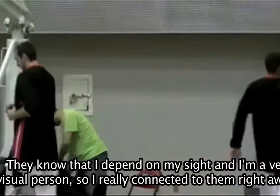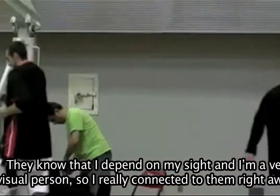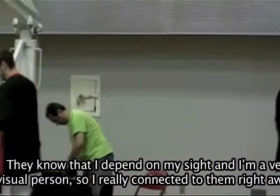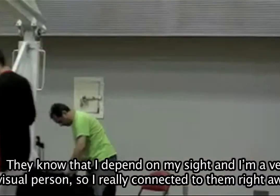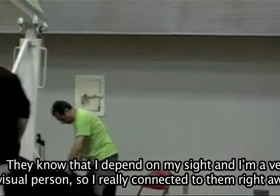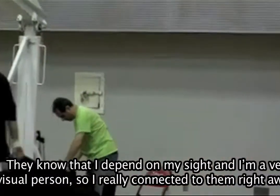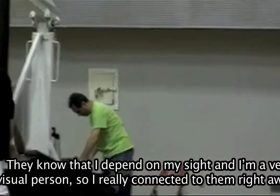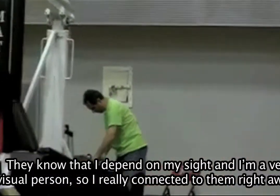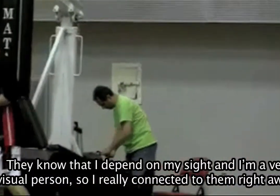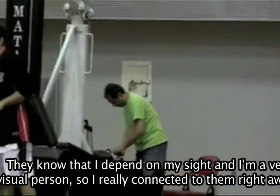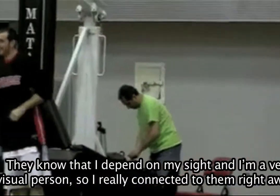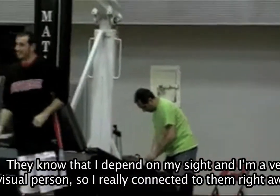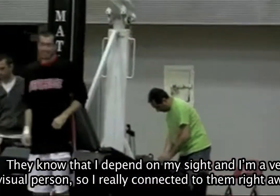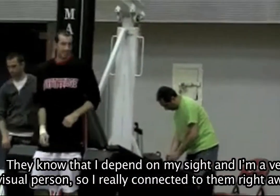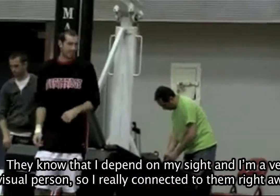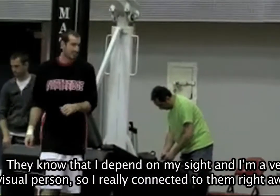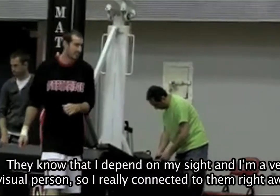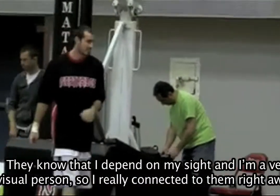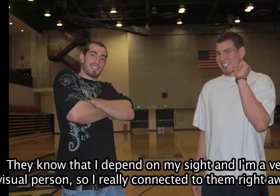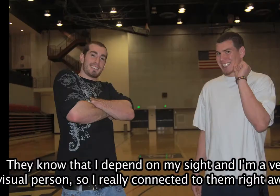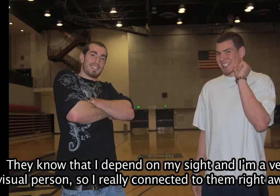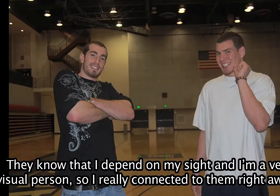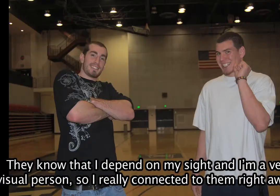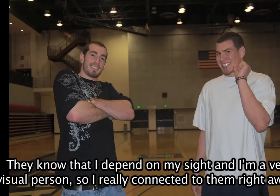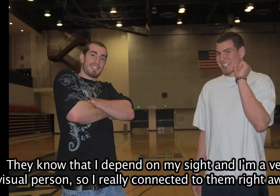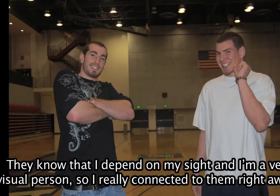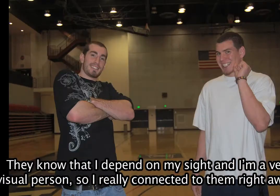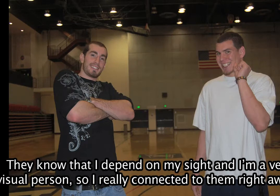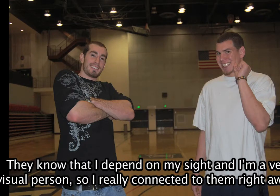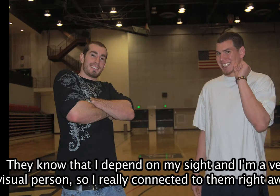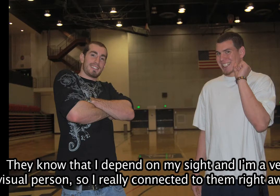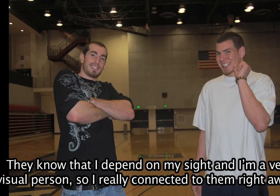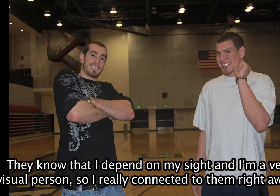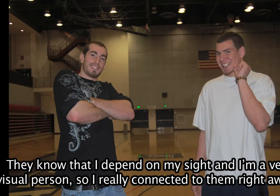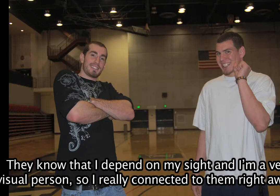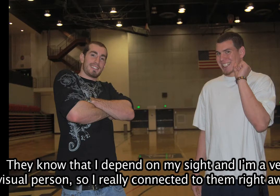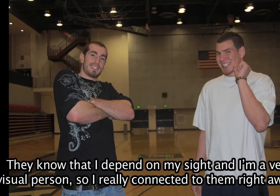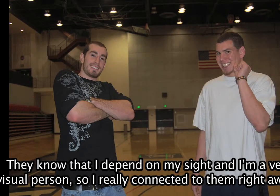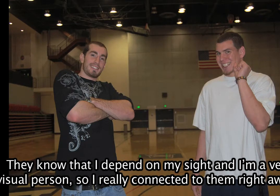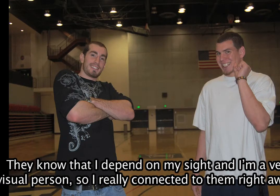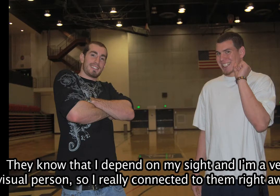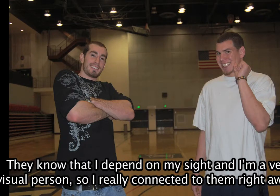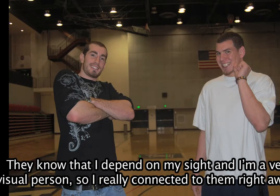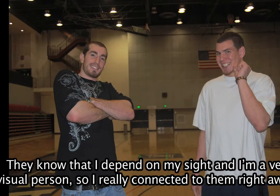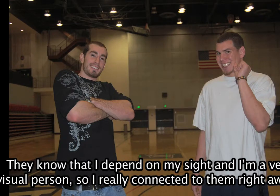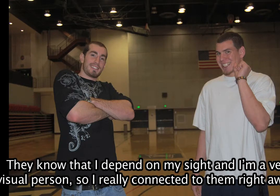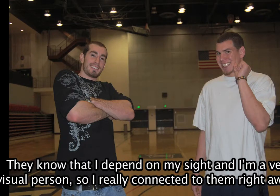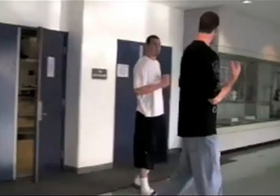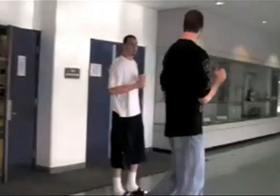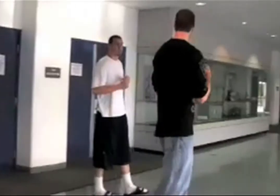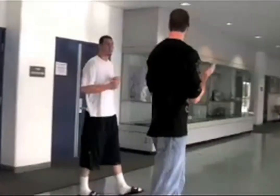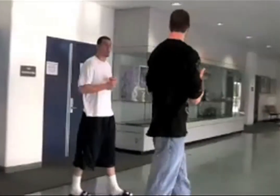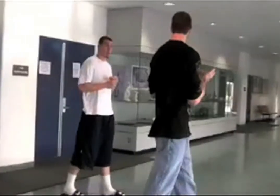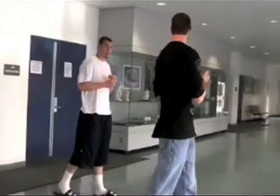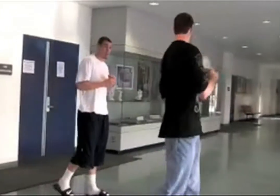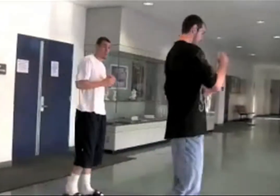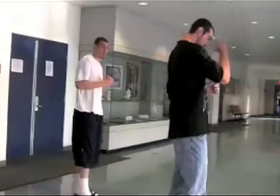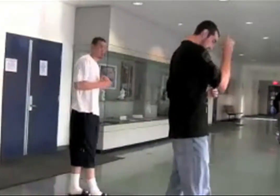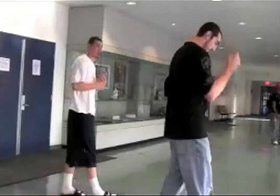sight, and I'm a very good old person, so I really felt like connecting to me right away. I picked up a few signs here and there,